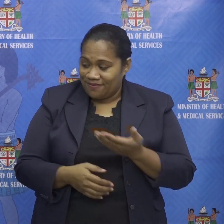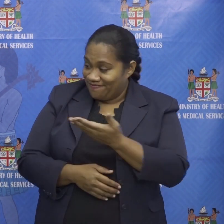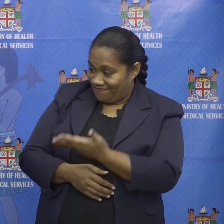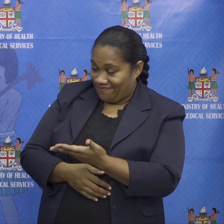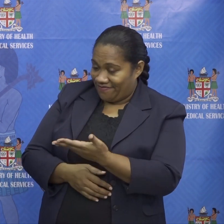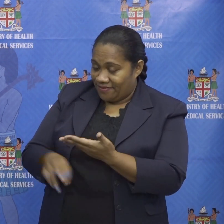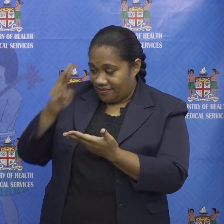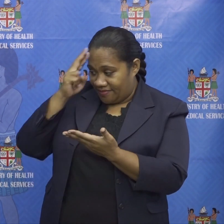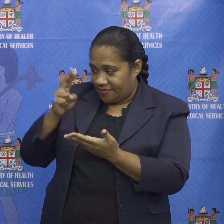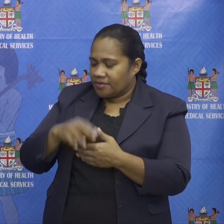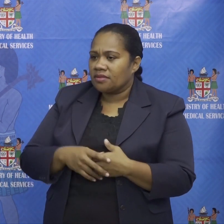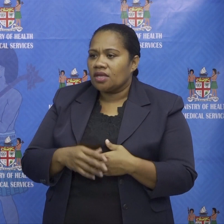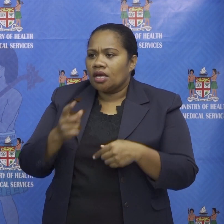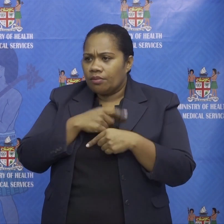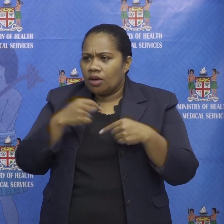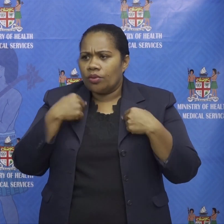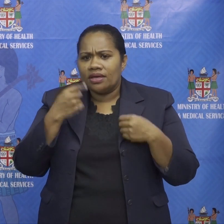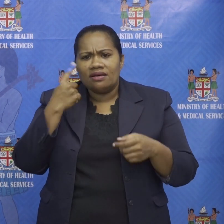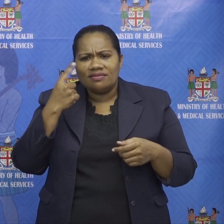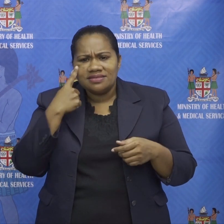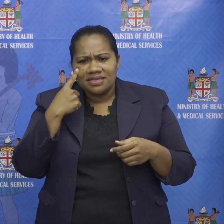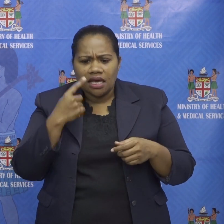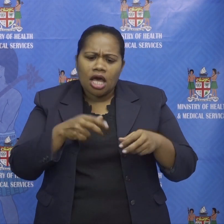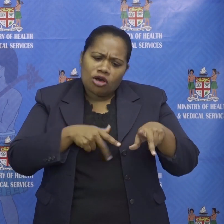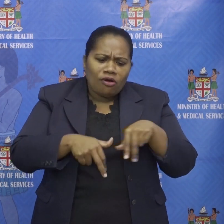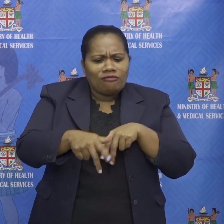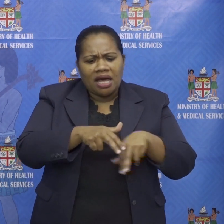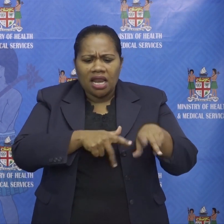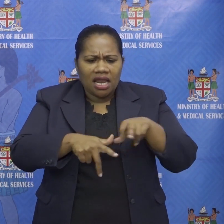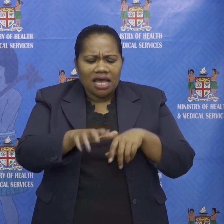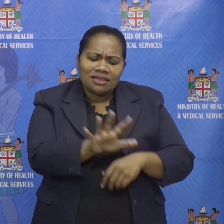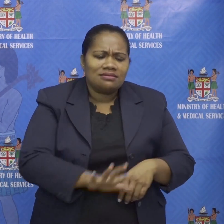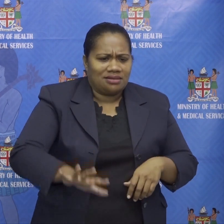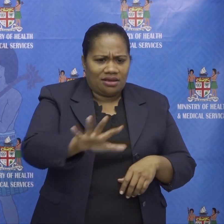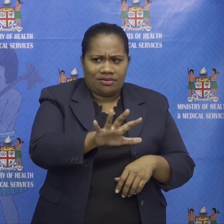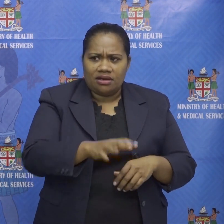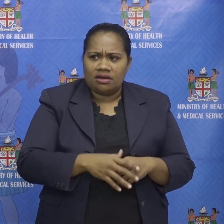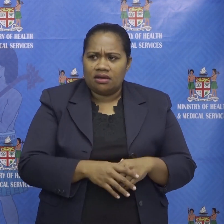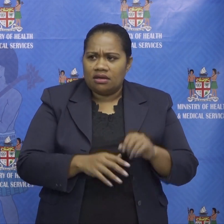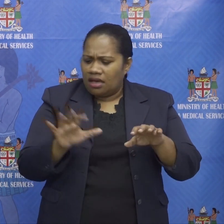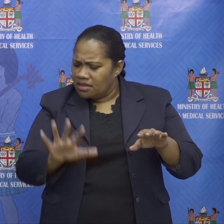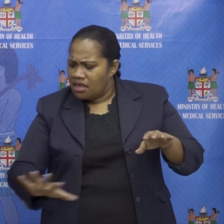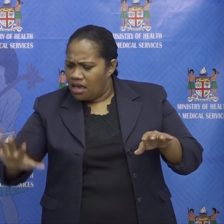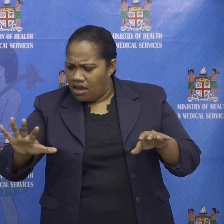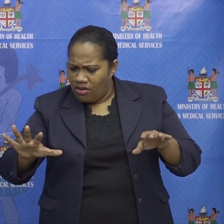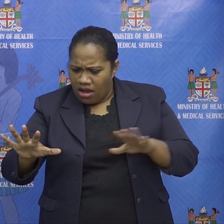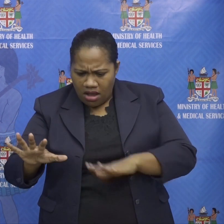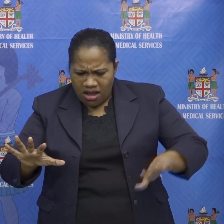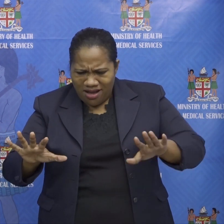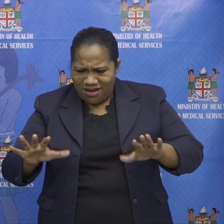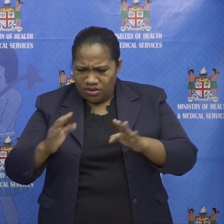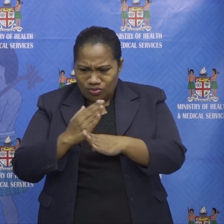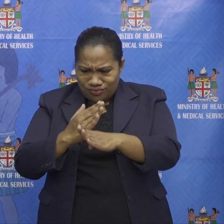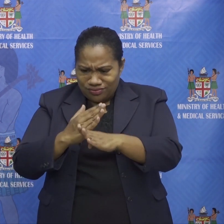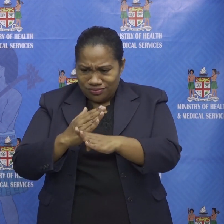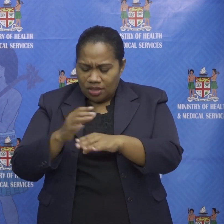we have witnessed movement around the containment areas and from one containment area to another and we